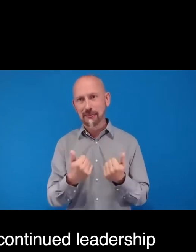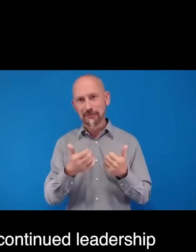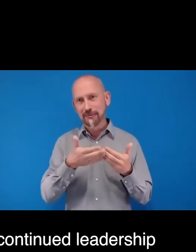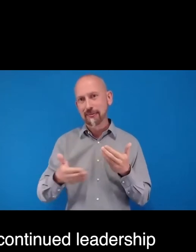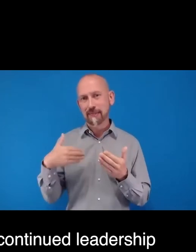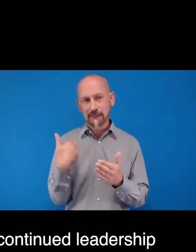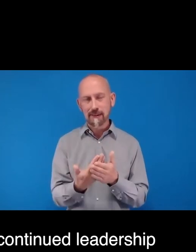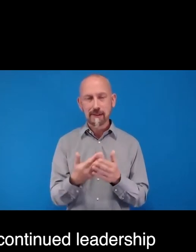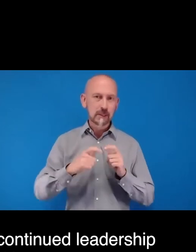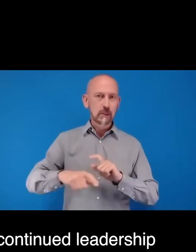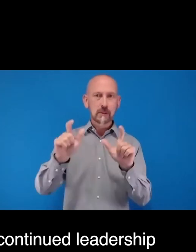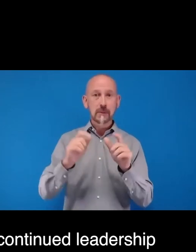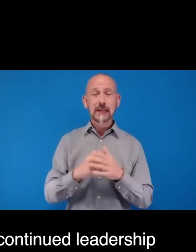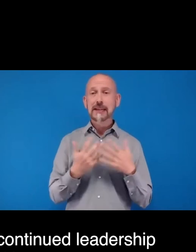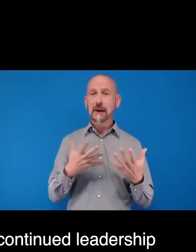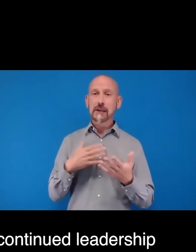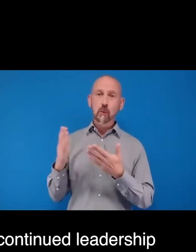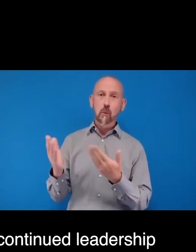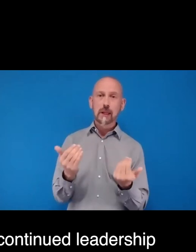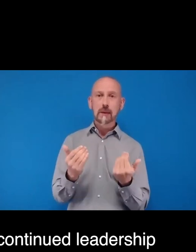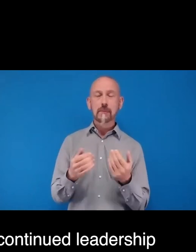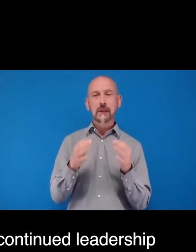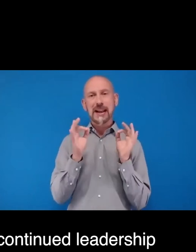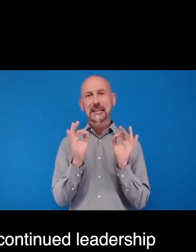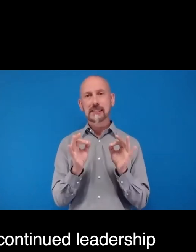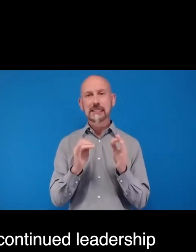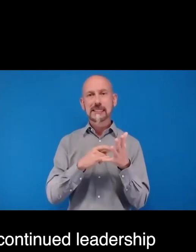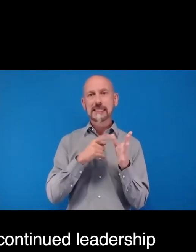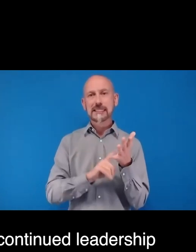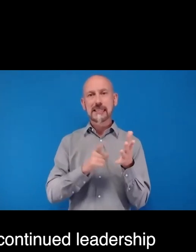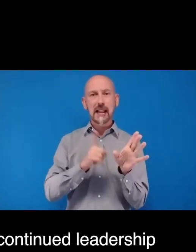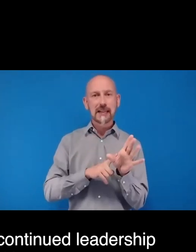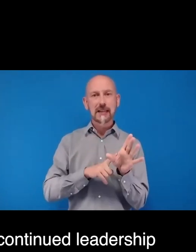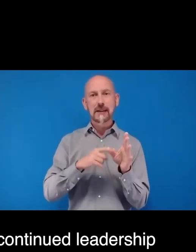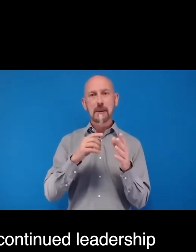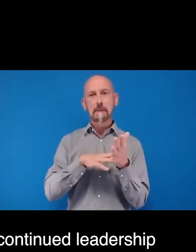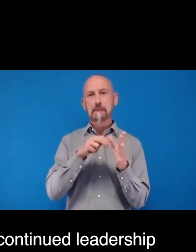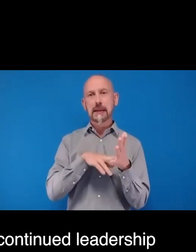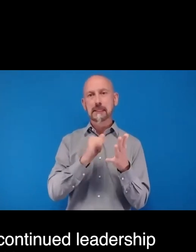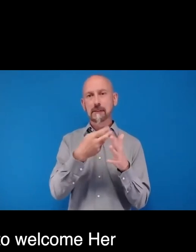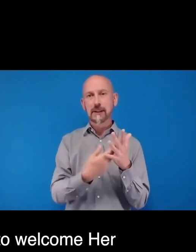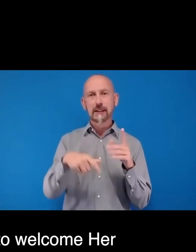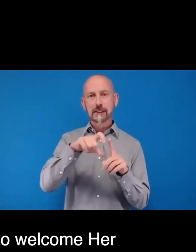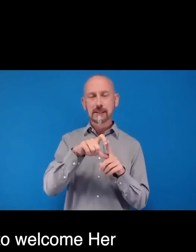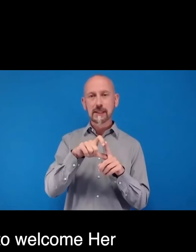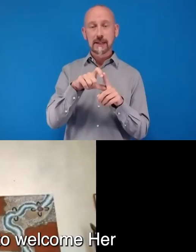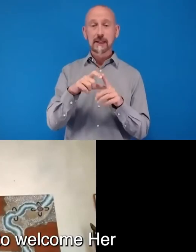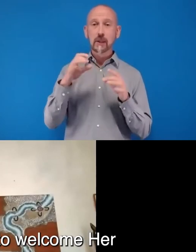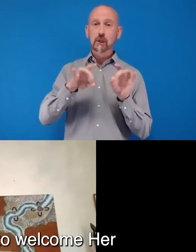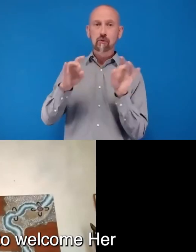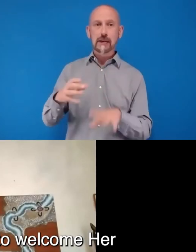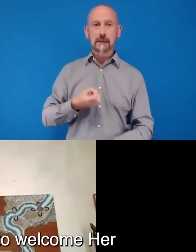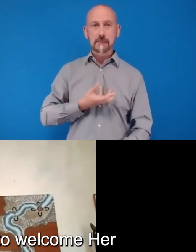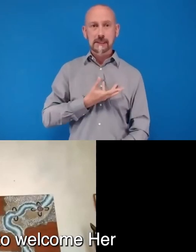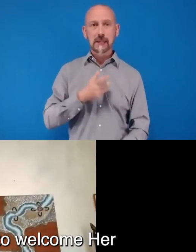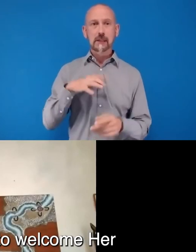welcome Her Excellency, Miss Sally Vansfield, Australian Ambassador and Permanent Representative to the United Nations and to the